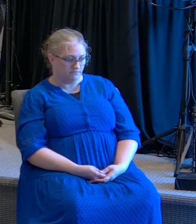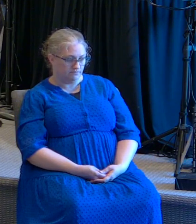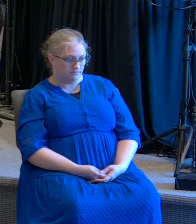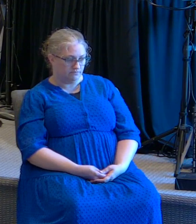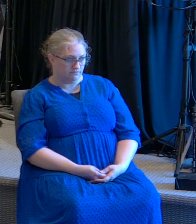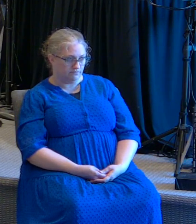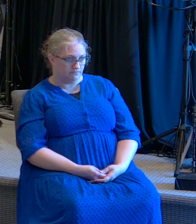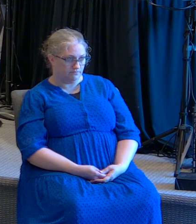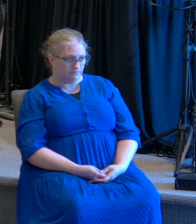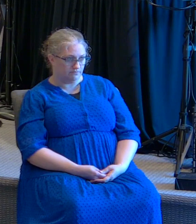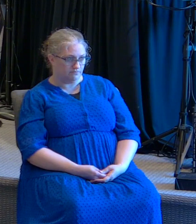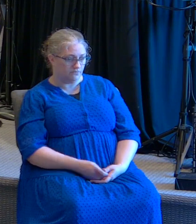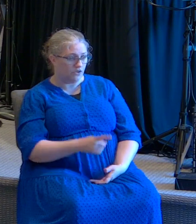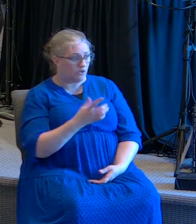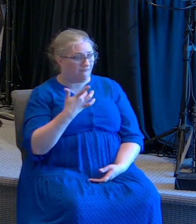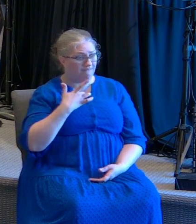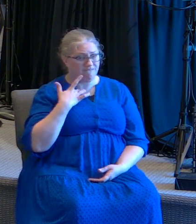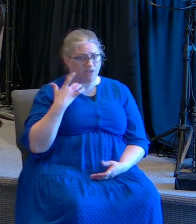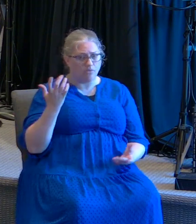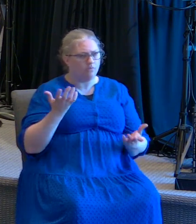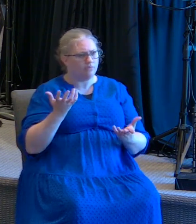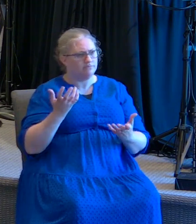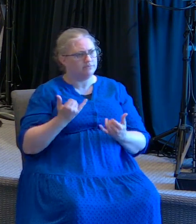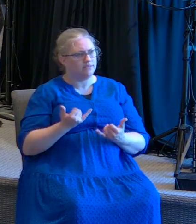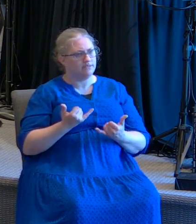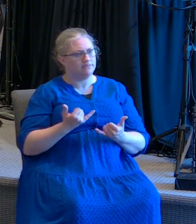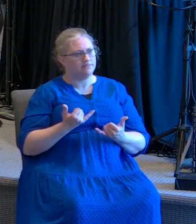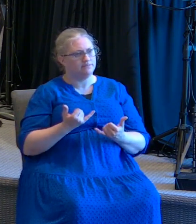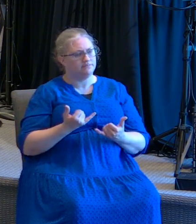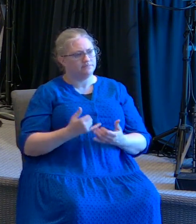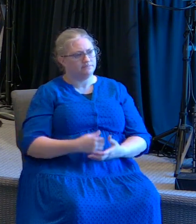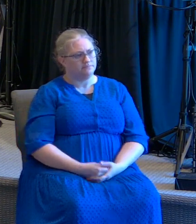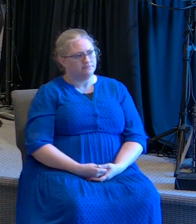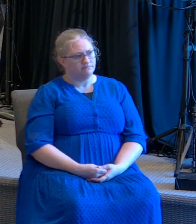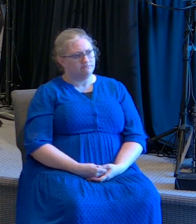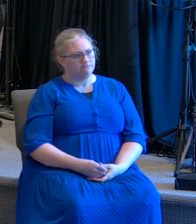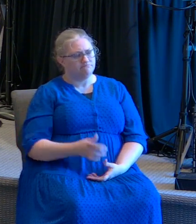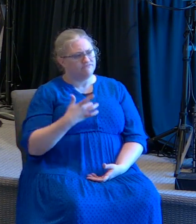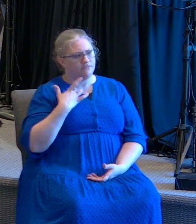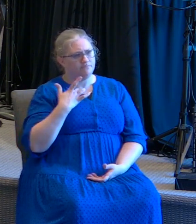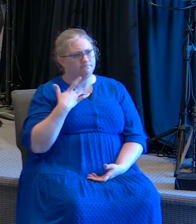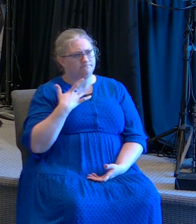what are you feeling today que es lo que esta sintiendo hoy